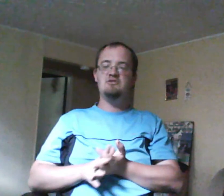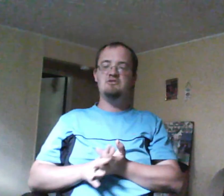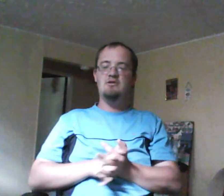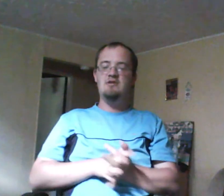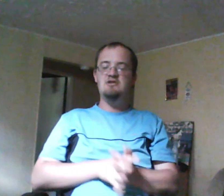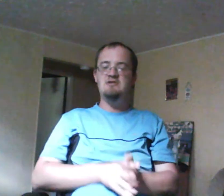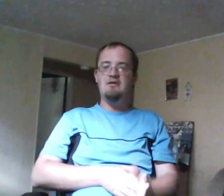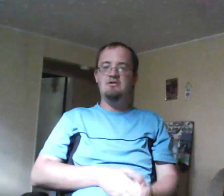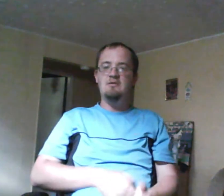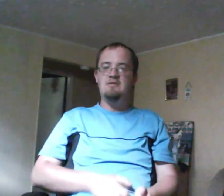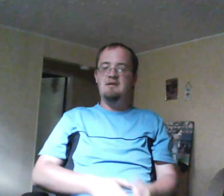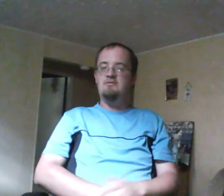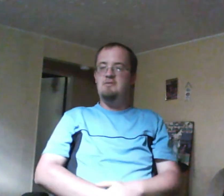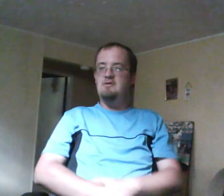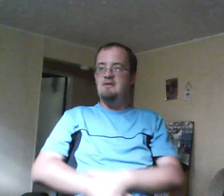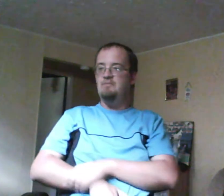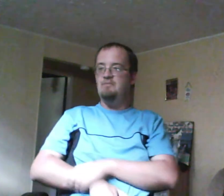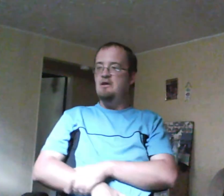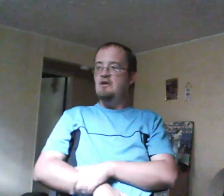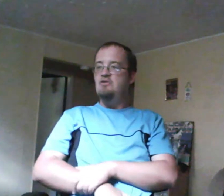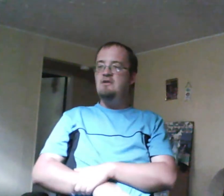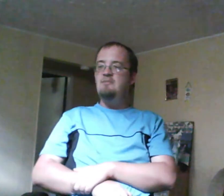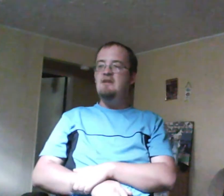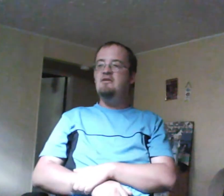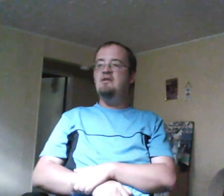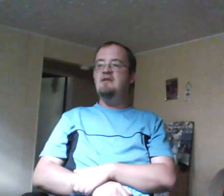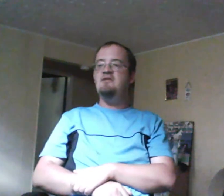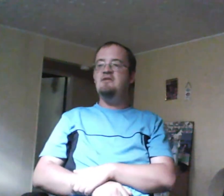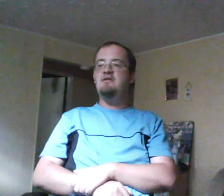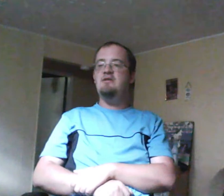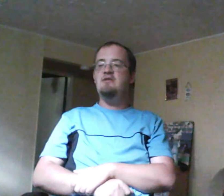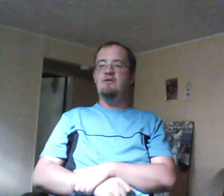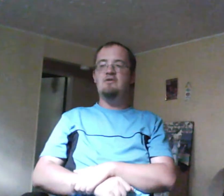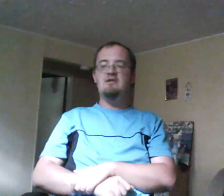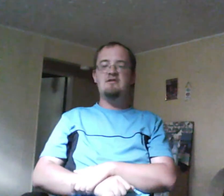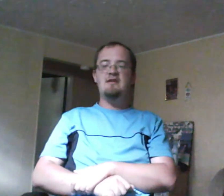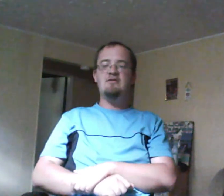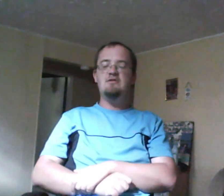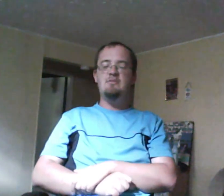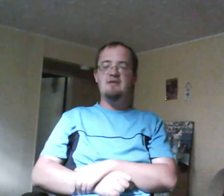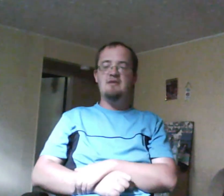The girls hate you now. You don't want them hating you for the rest of the life. Zoe then basically tells Sig it's over and decides to go to the police officer.